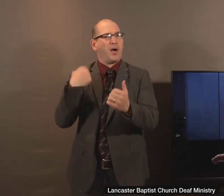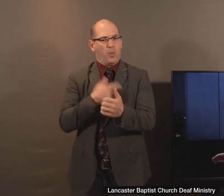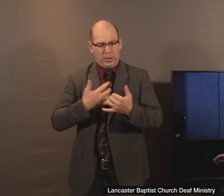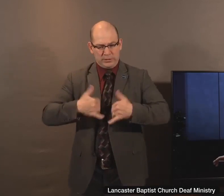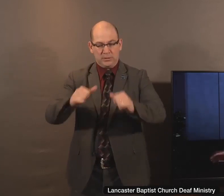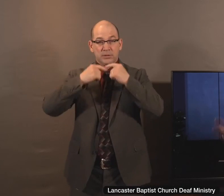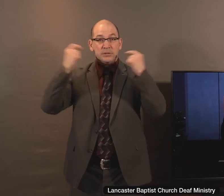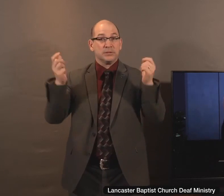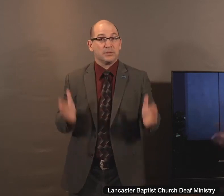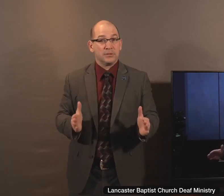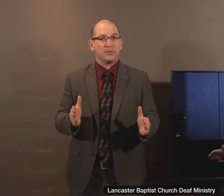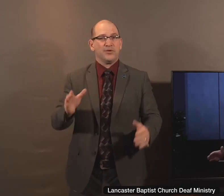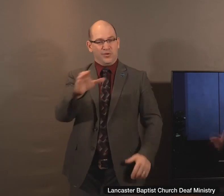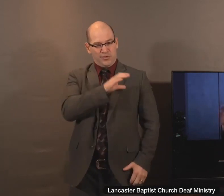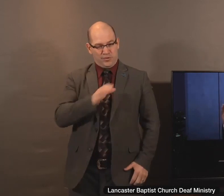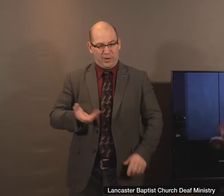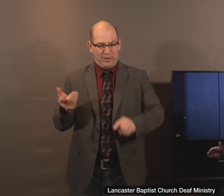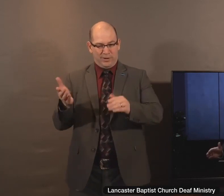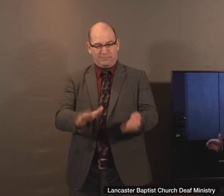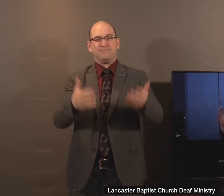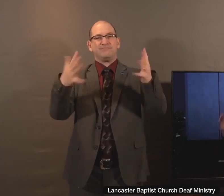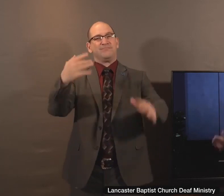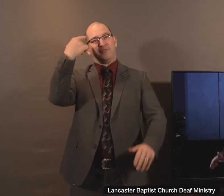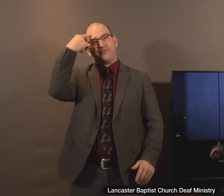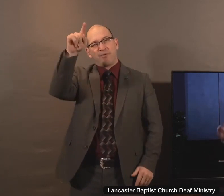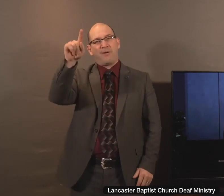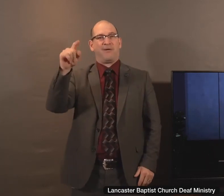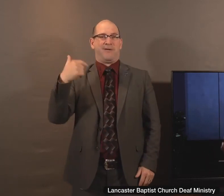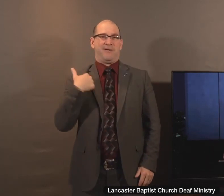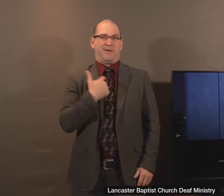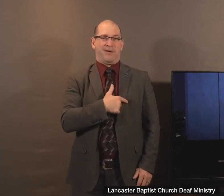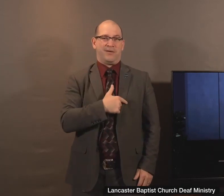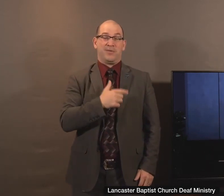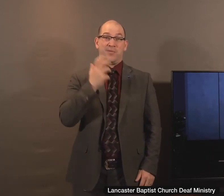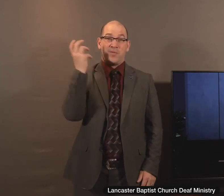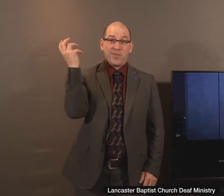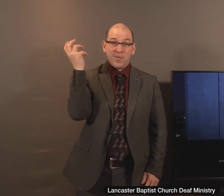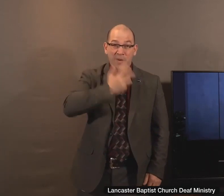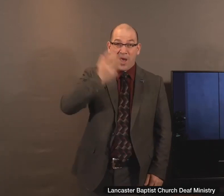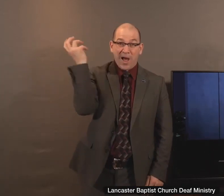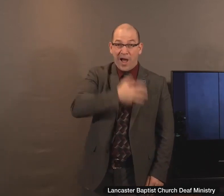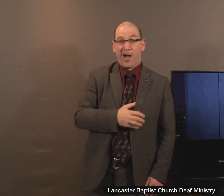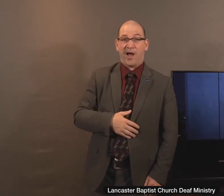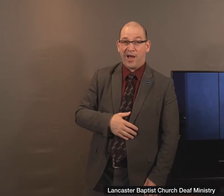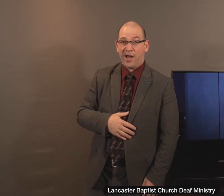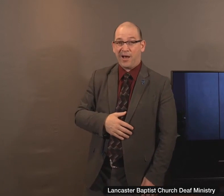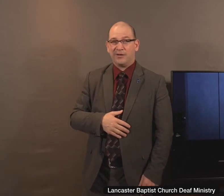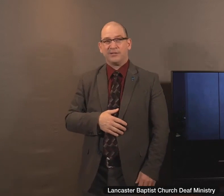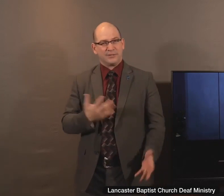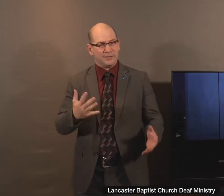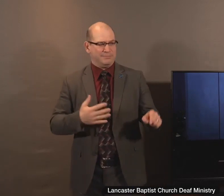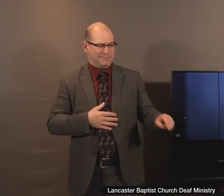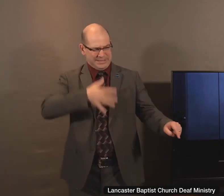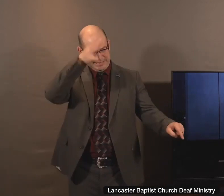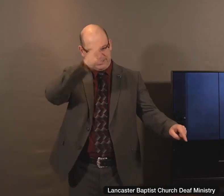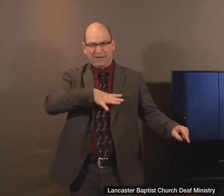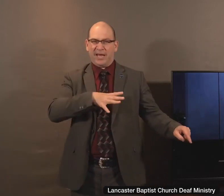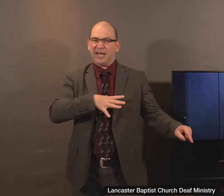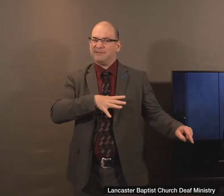yet sinners, Christ died for us. And so here was a false assumption by this self